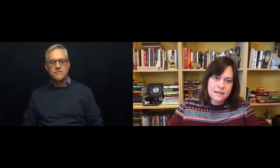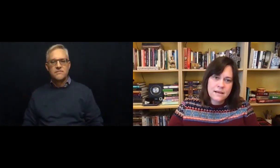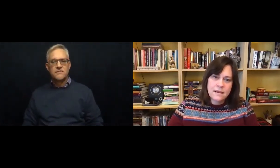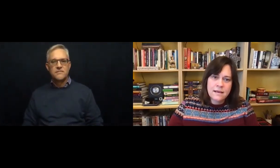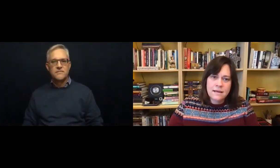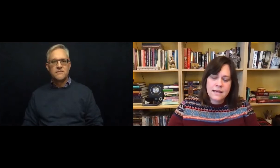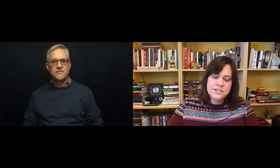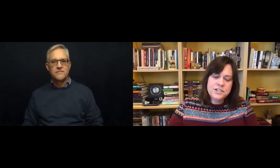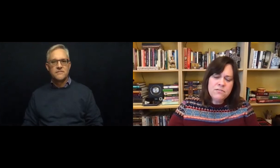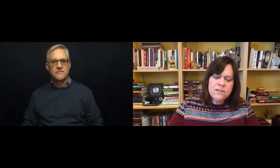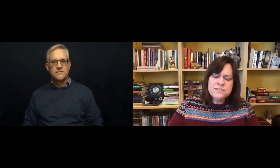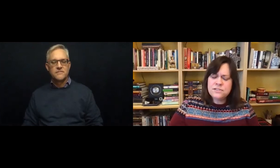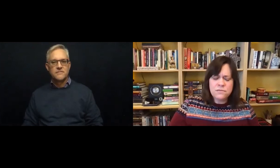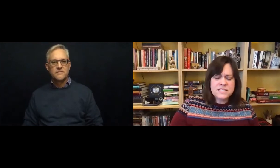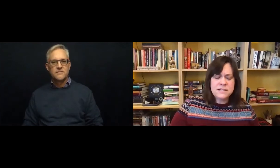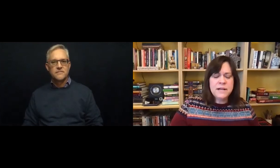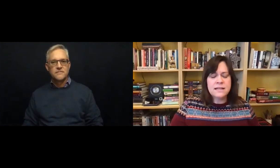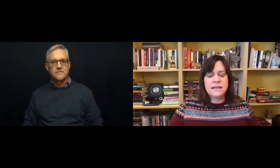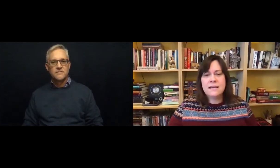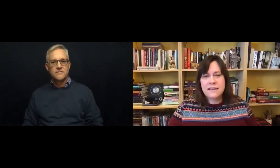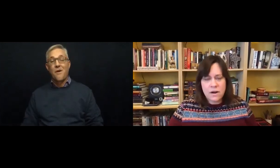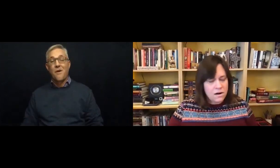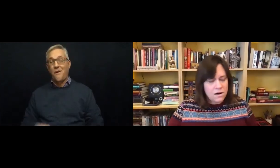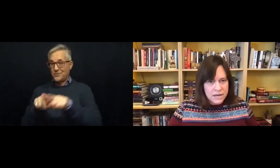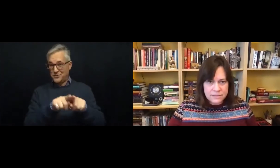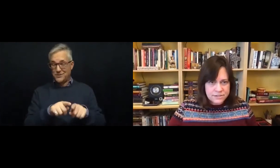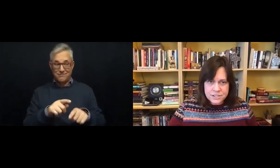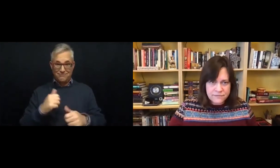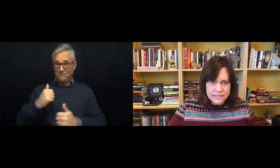And generals don't typically care about their servants.